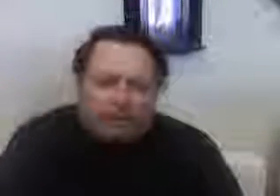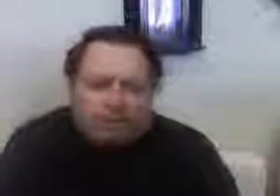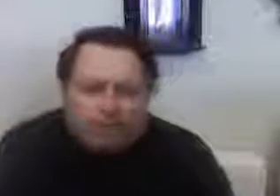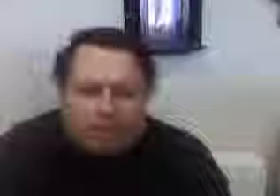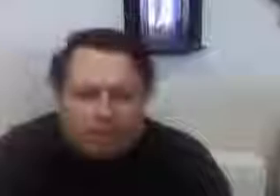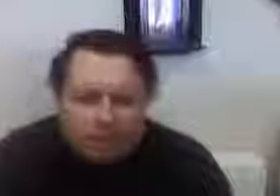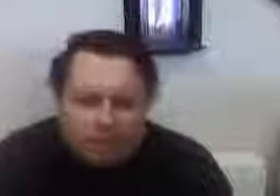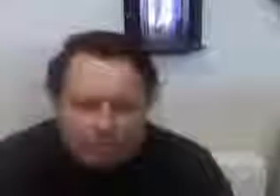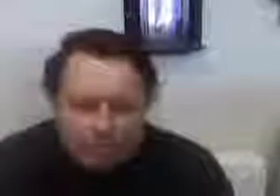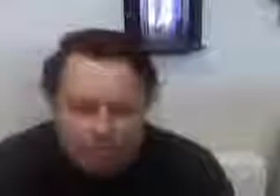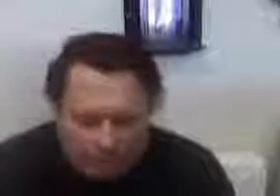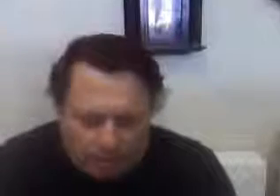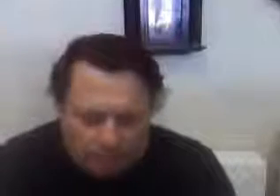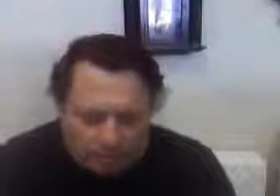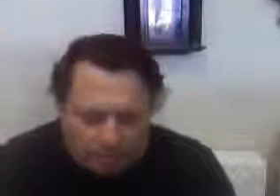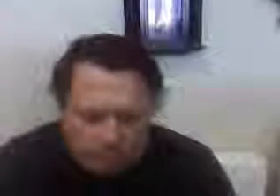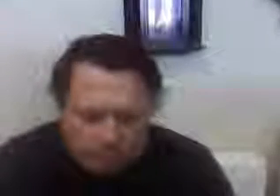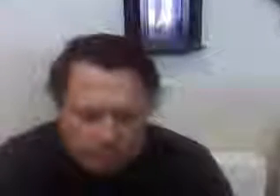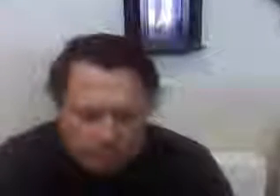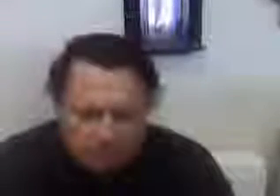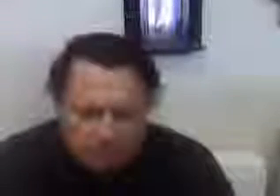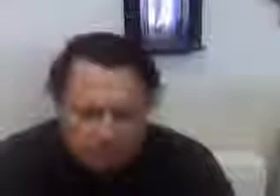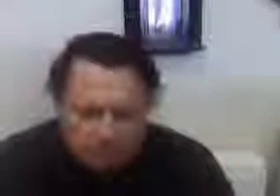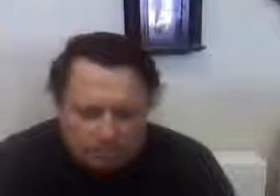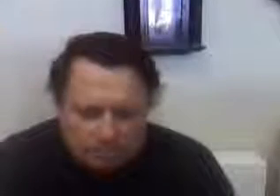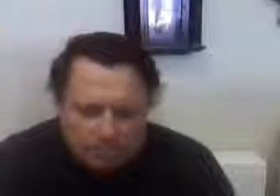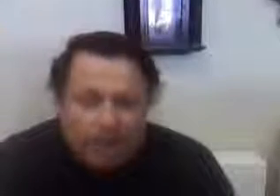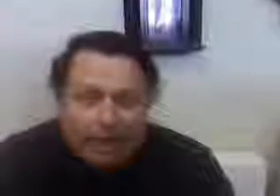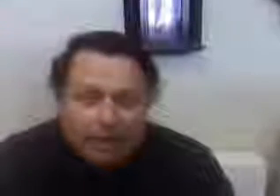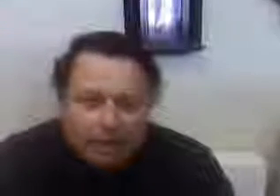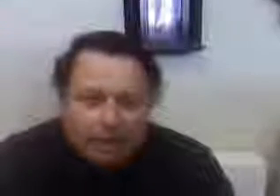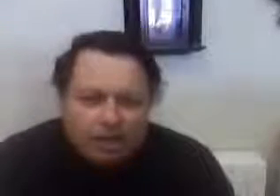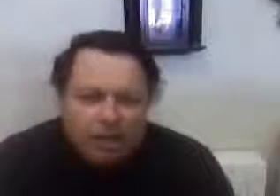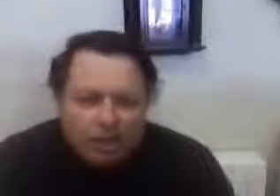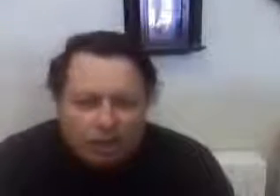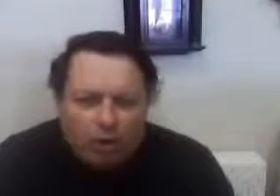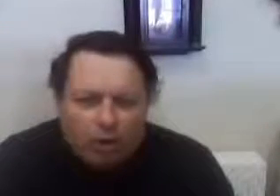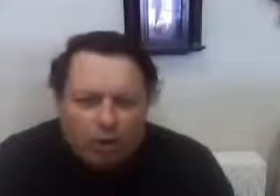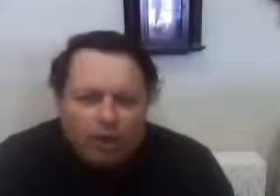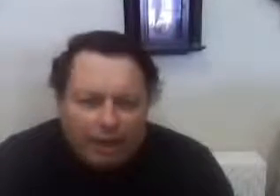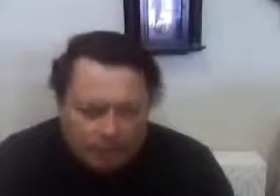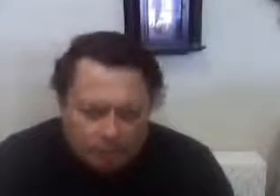I'd like to meet each and every one of you. But I need your help.